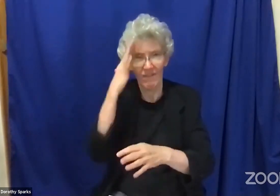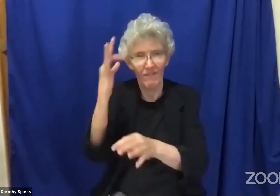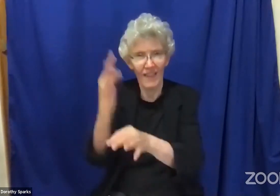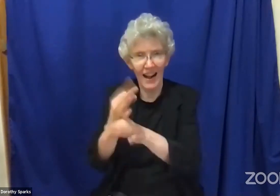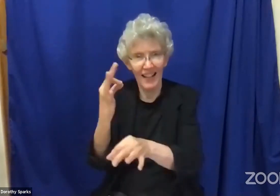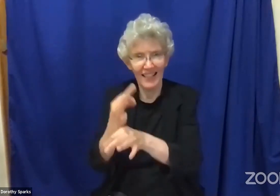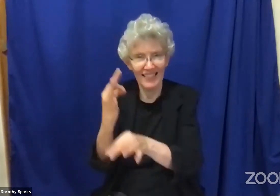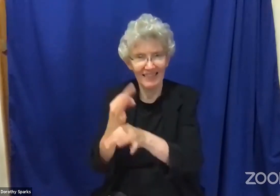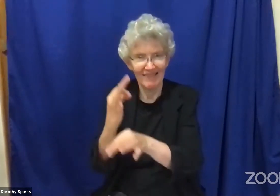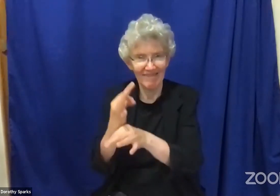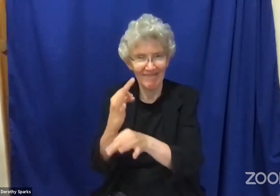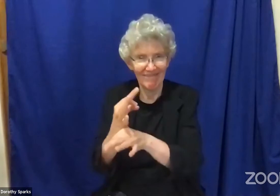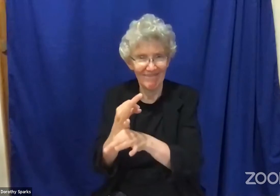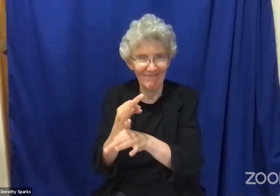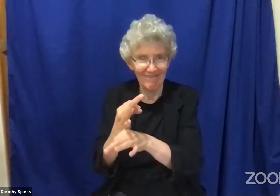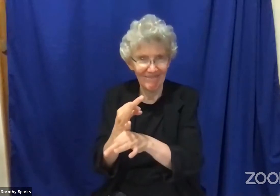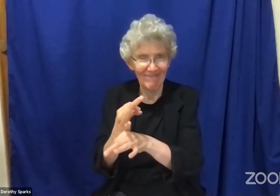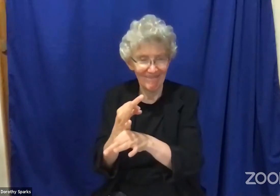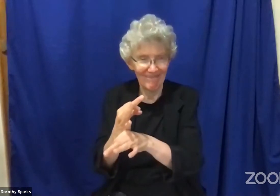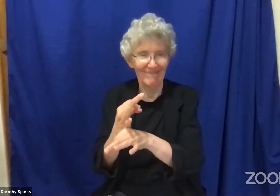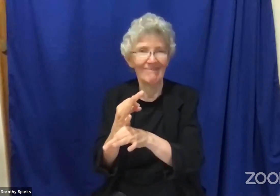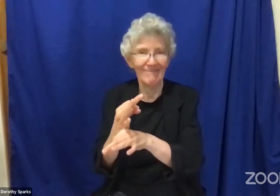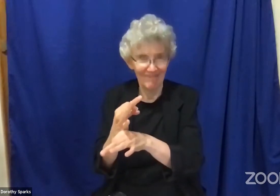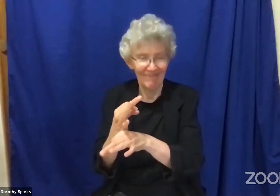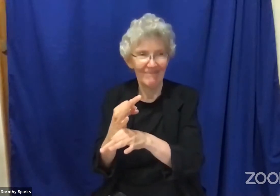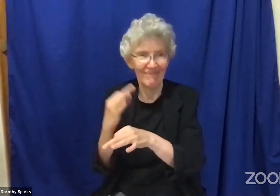over 20 countries and shared his faith.